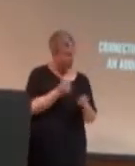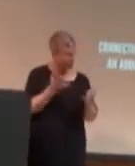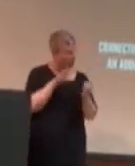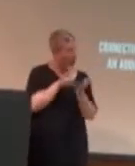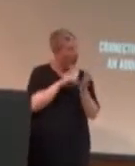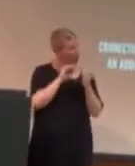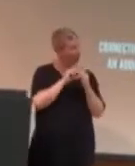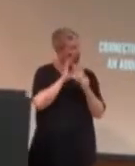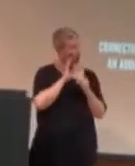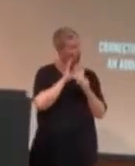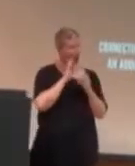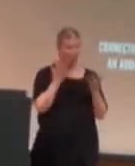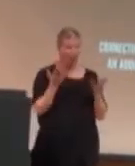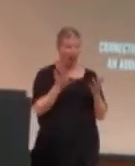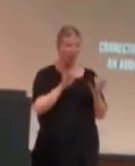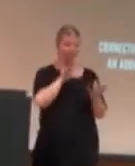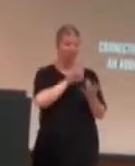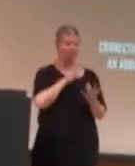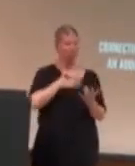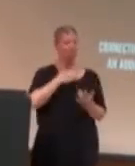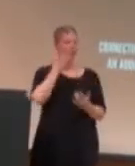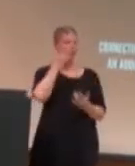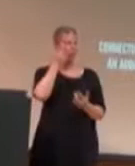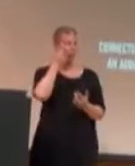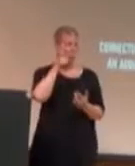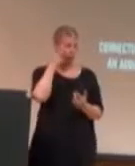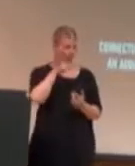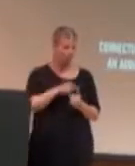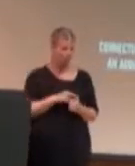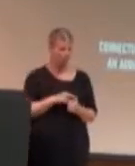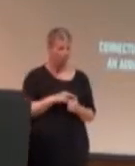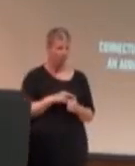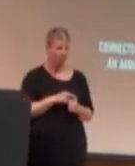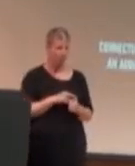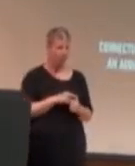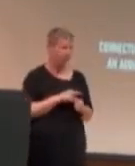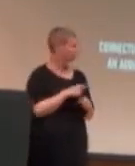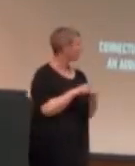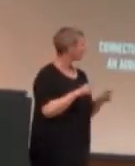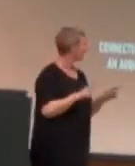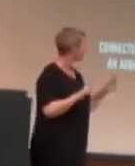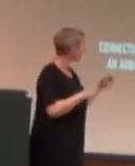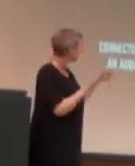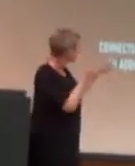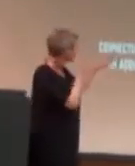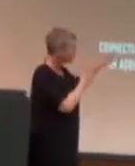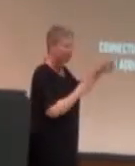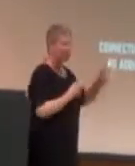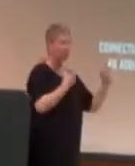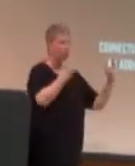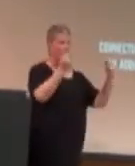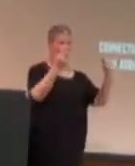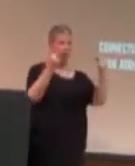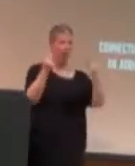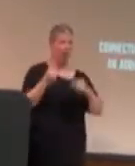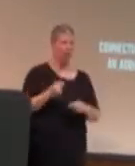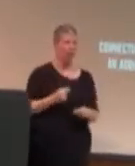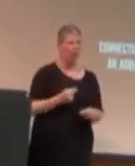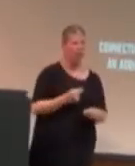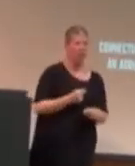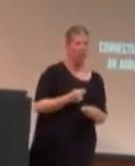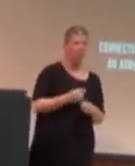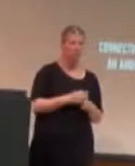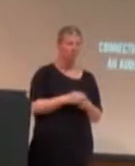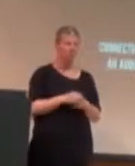more, you can visit my YouTube. Um, I don't know. Can you just read the text that I... Okay.